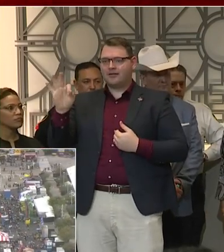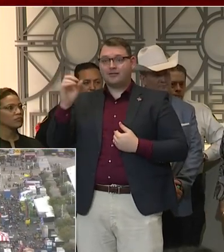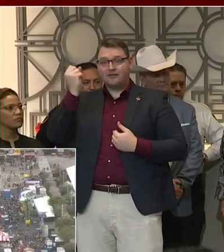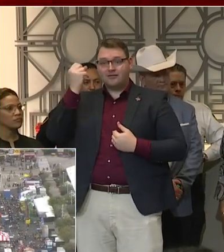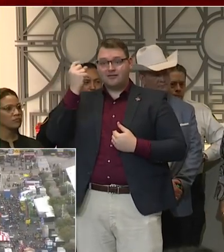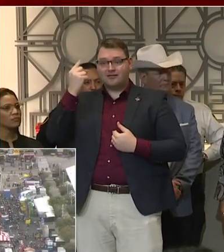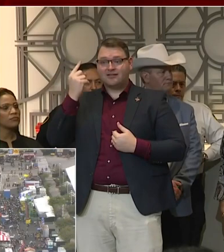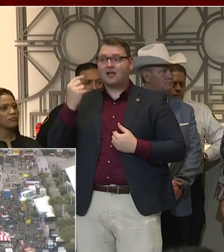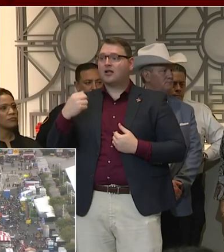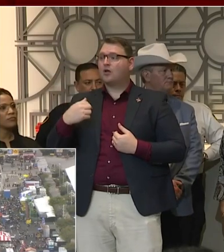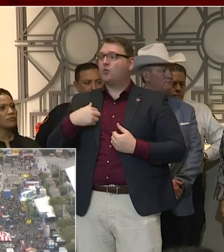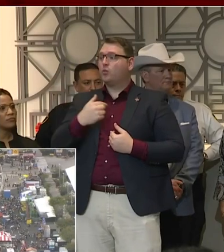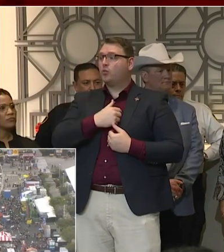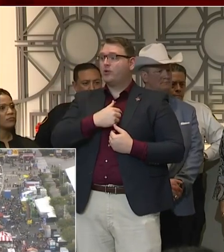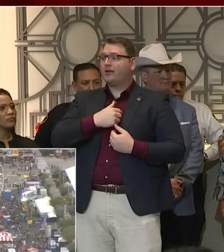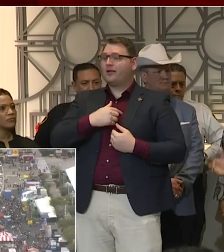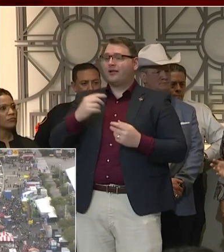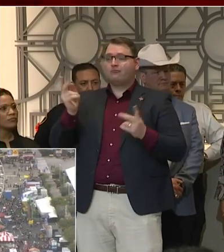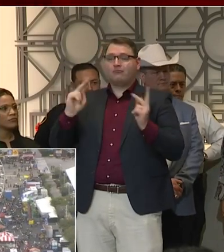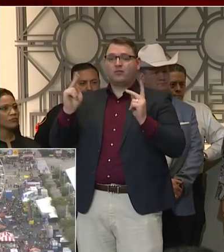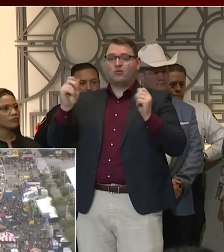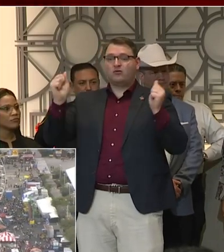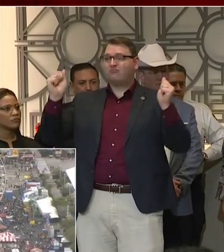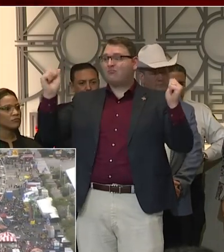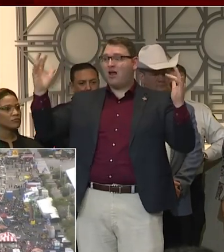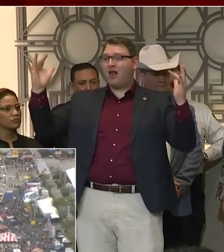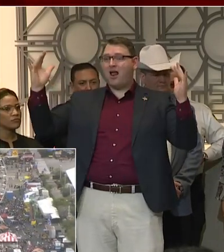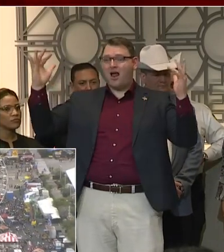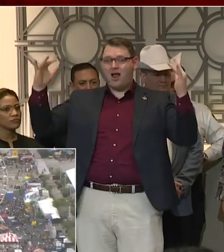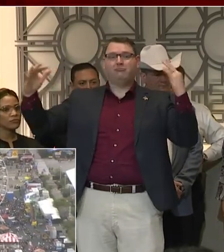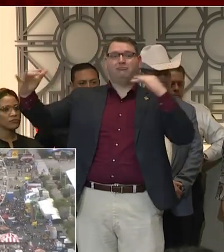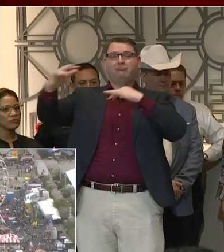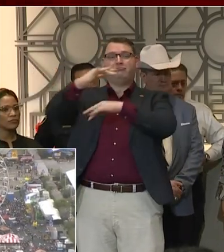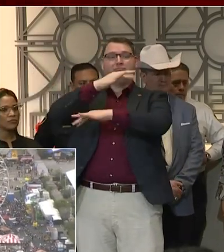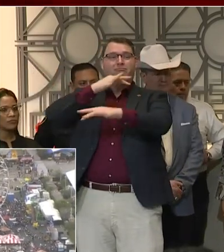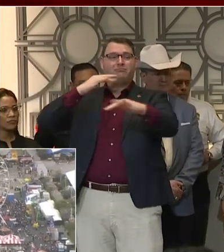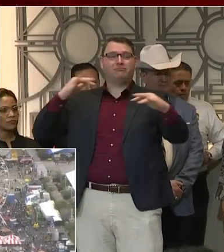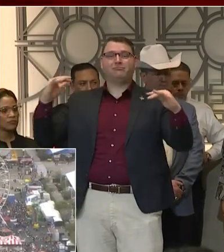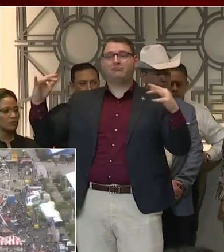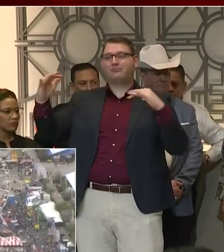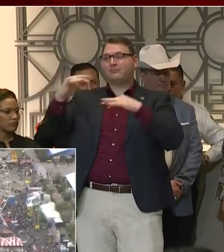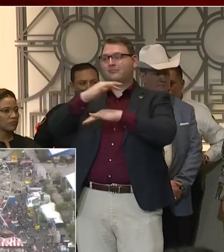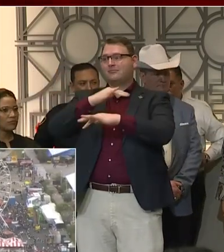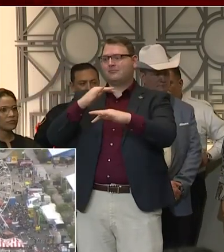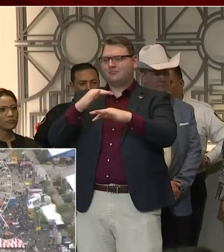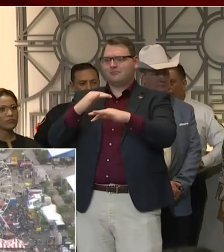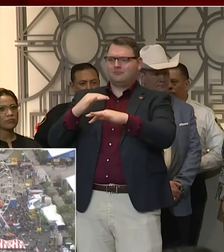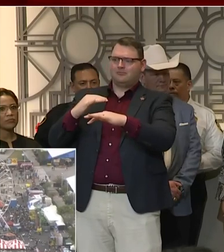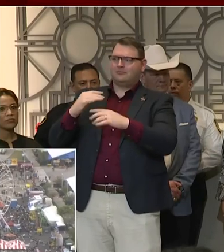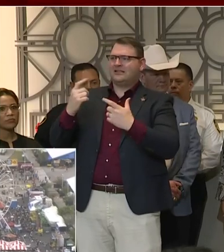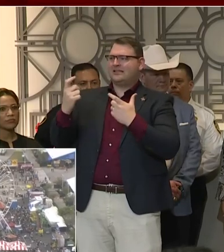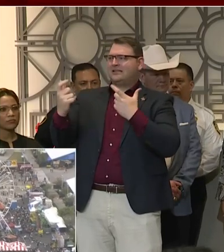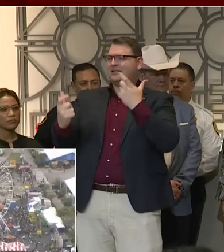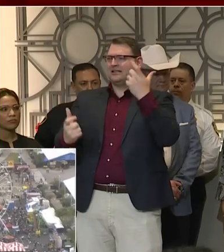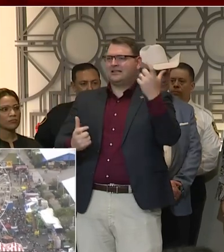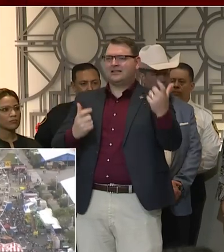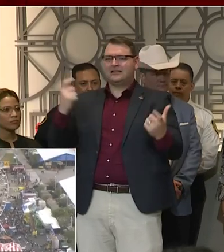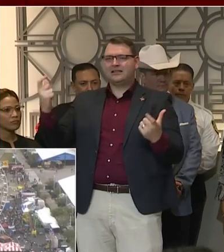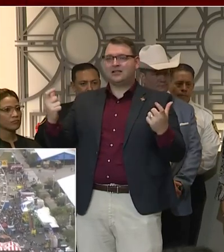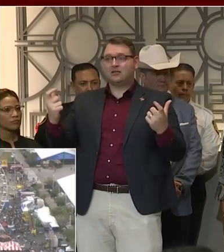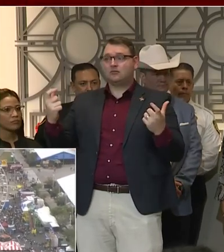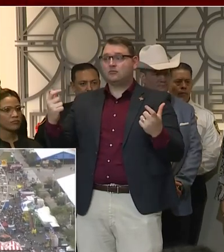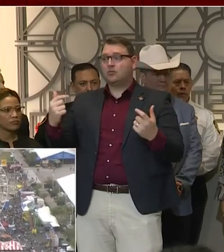incorporated within Harris County. And Harris County covers a large area. And people in Montgomery, Fort Bend, we all go back and forth.